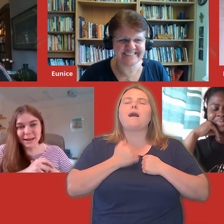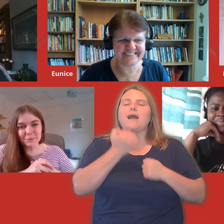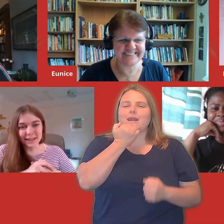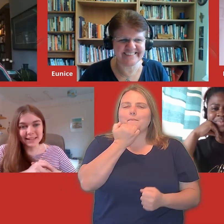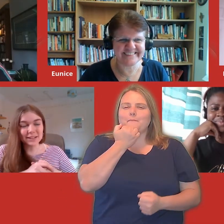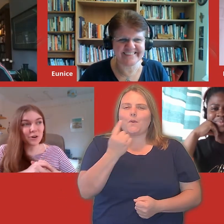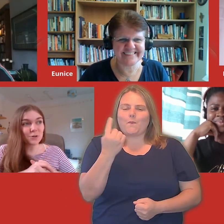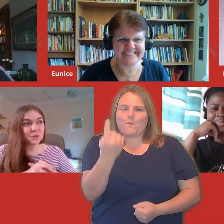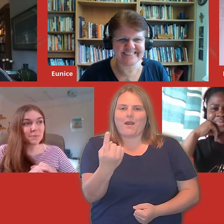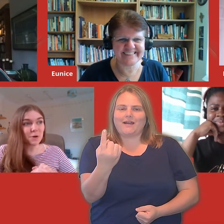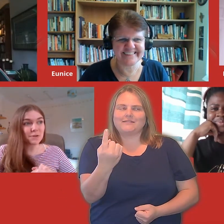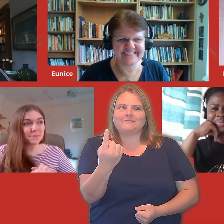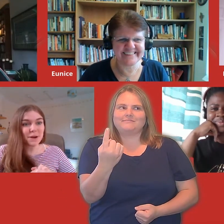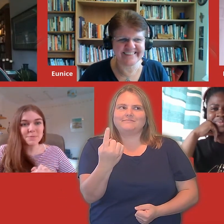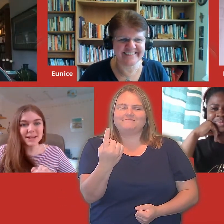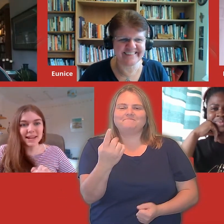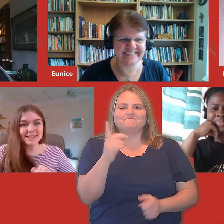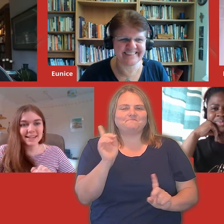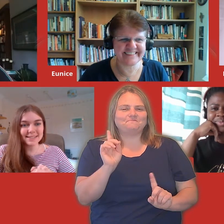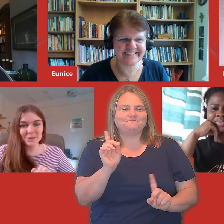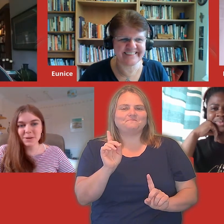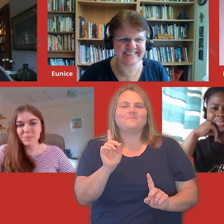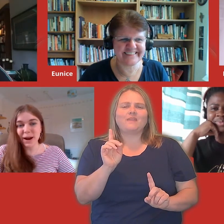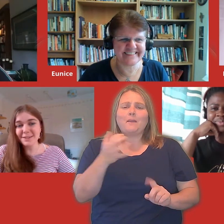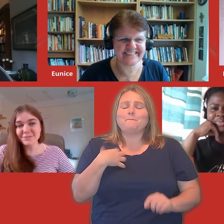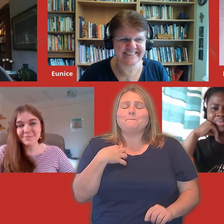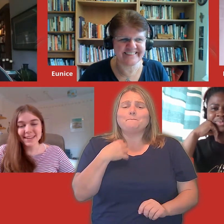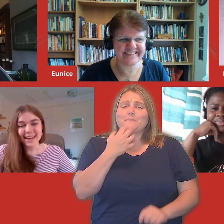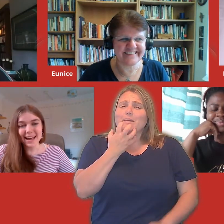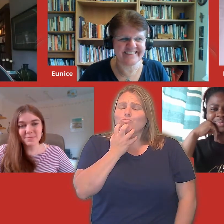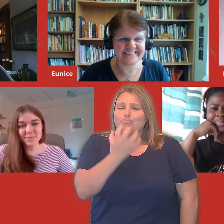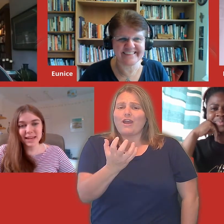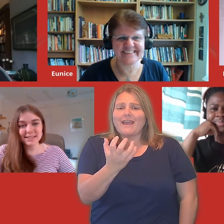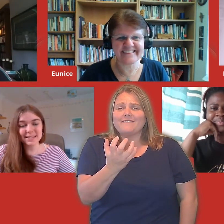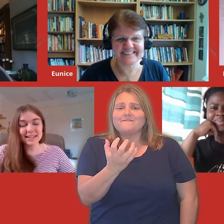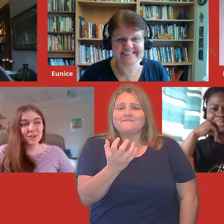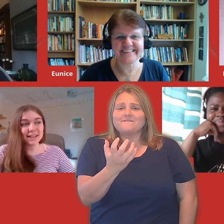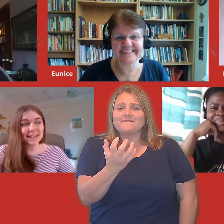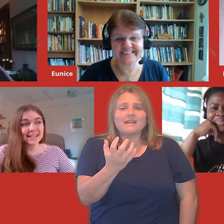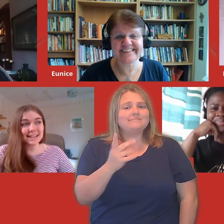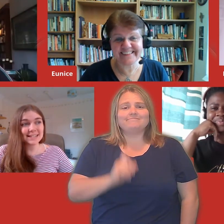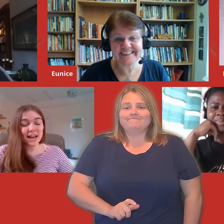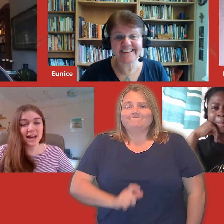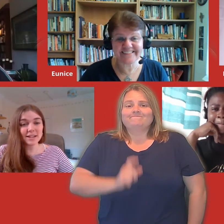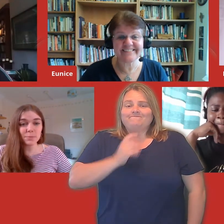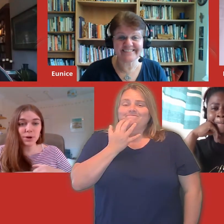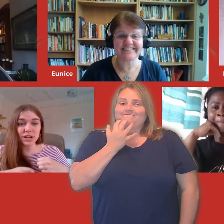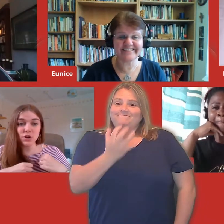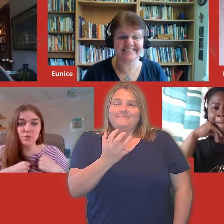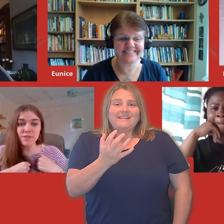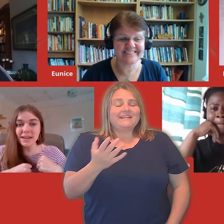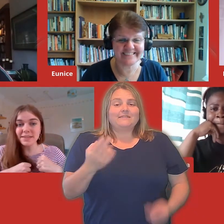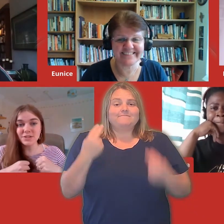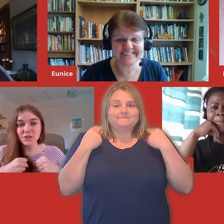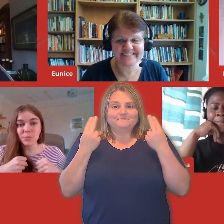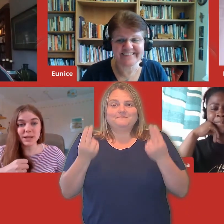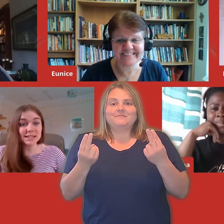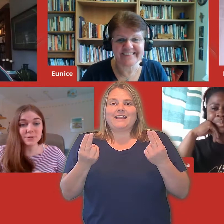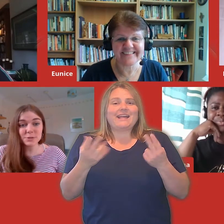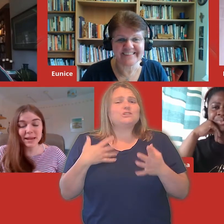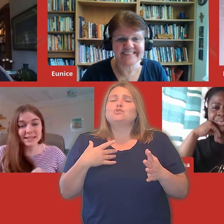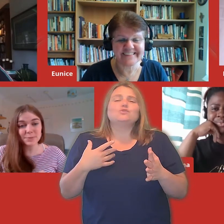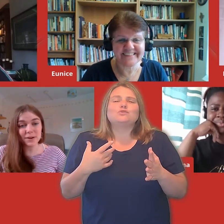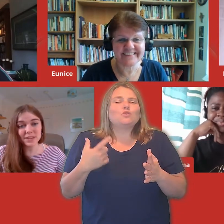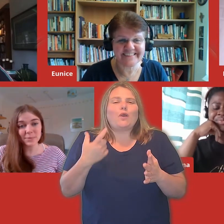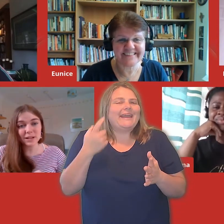maybe that's because I'm feeling called to it more at the moment, is to be brave. It's not easy to bring your faith into your